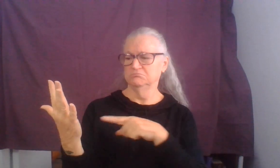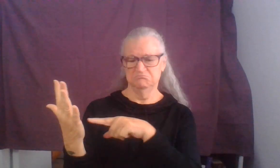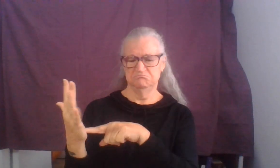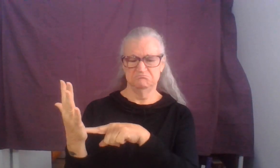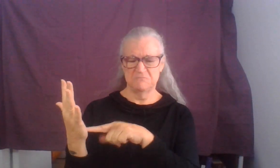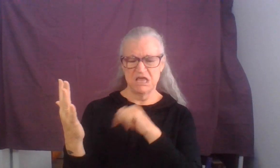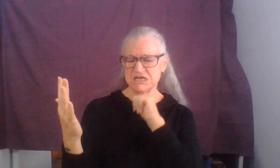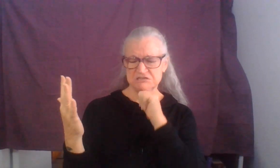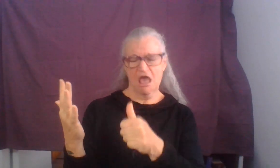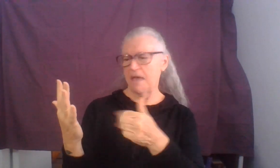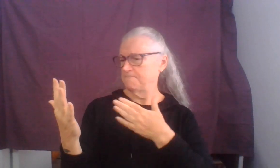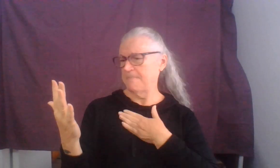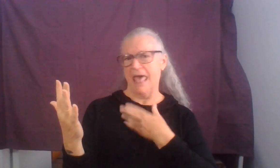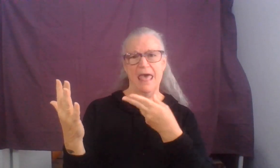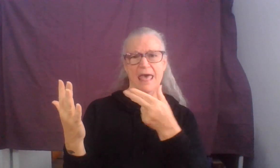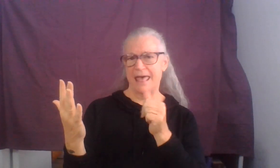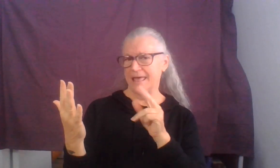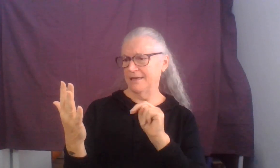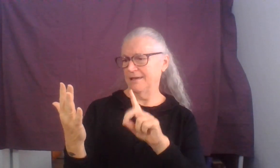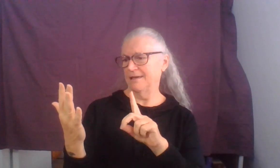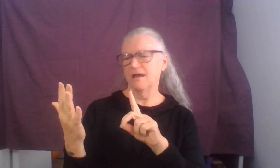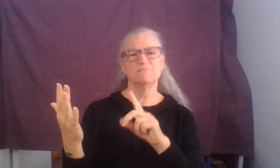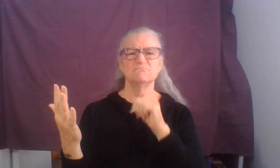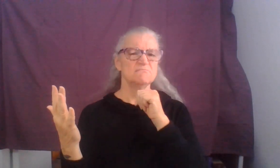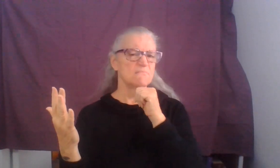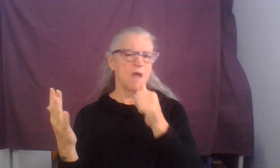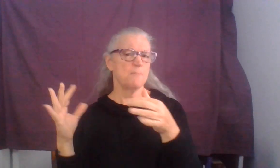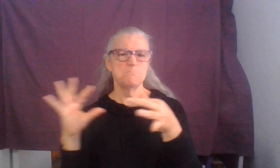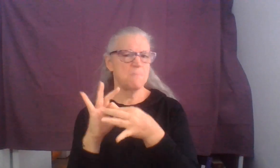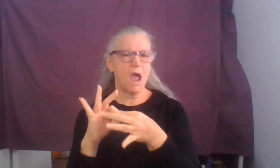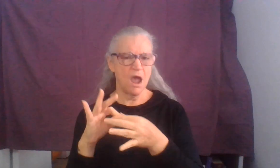because I am not a hand, I do not belong to the body,